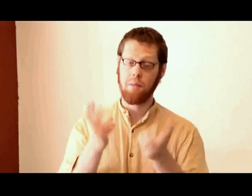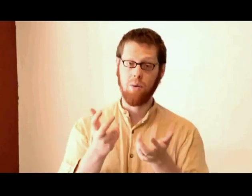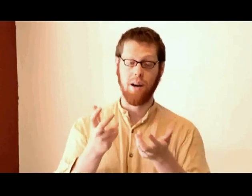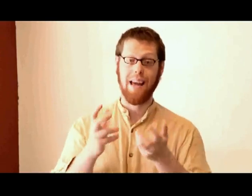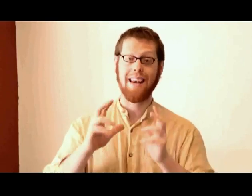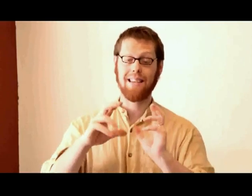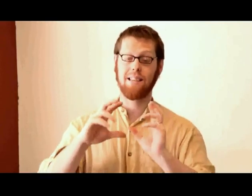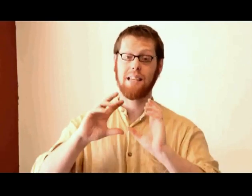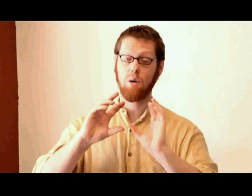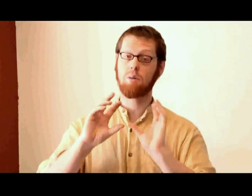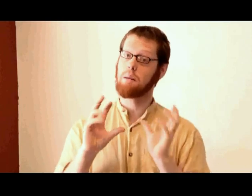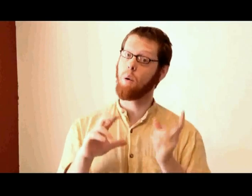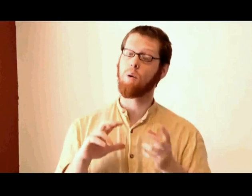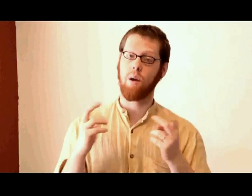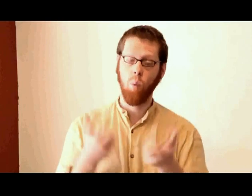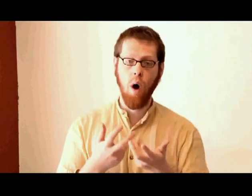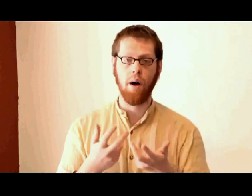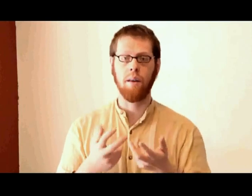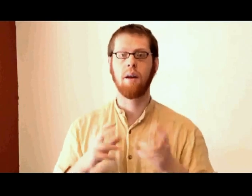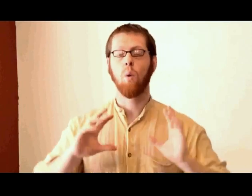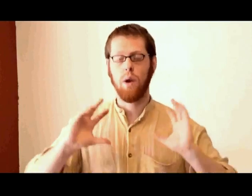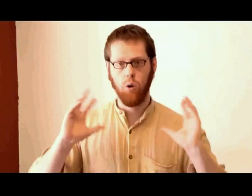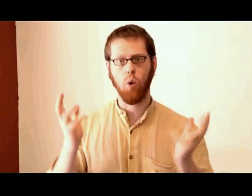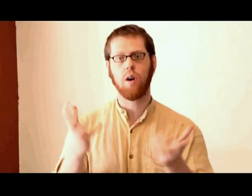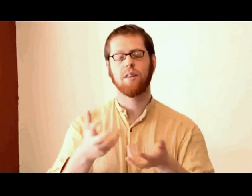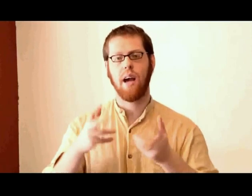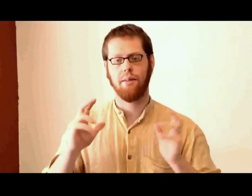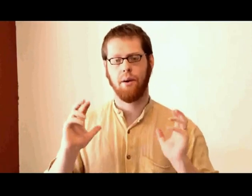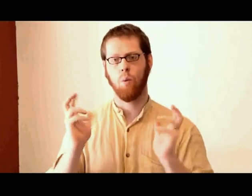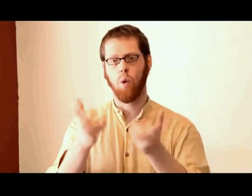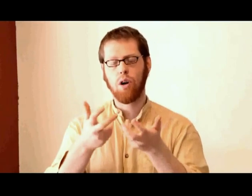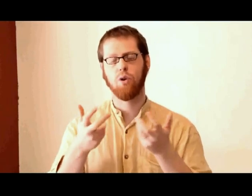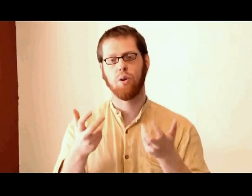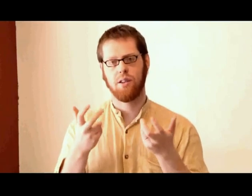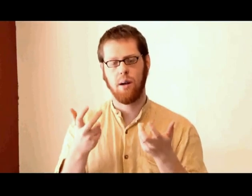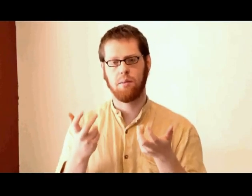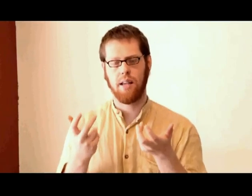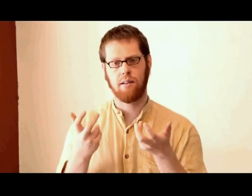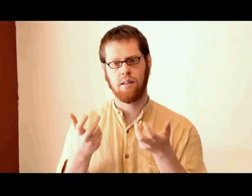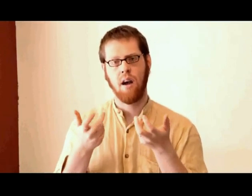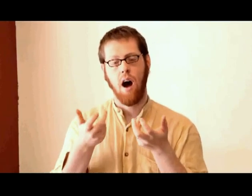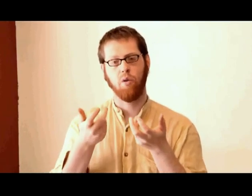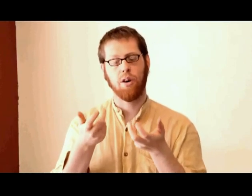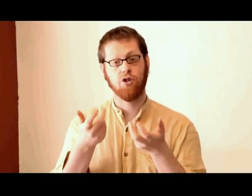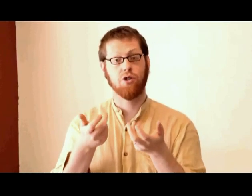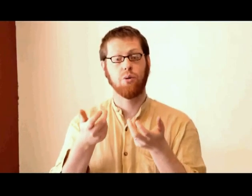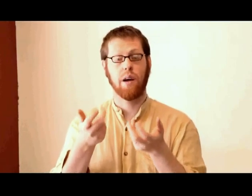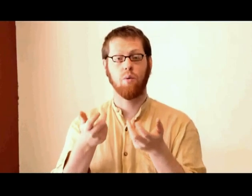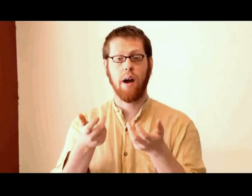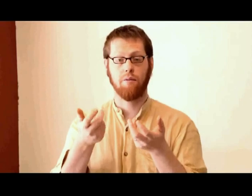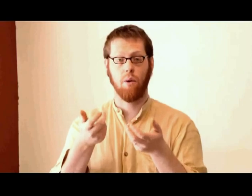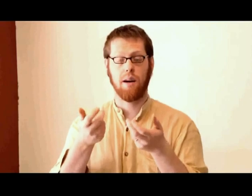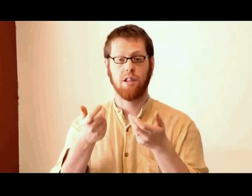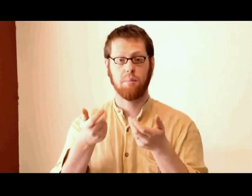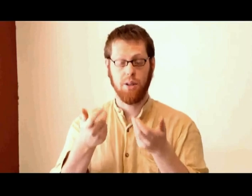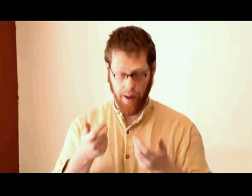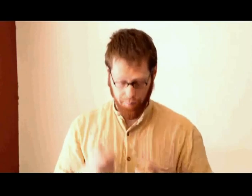community, and necessarily more than one, we could work together and work towards some sense of what is true and right for us to be doing.